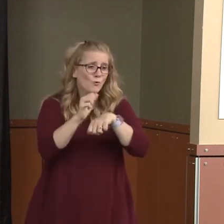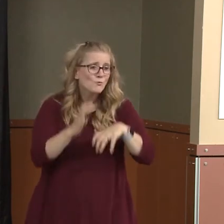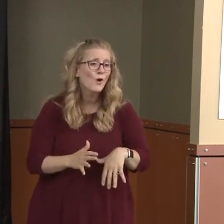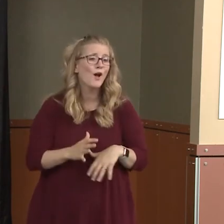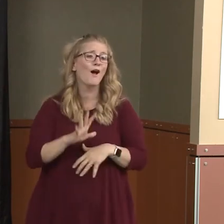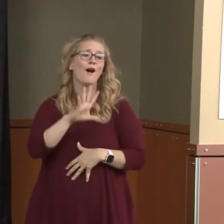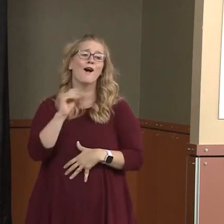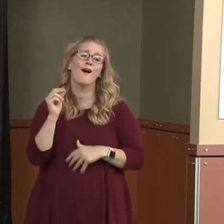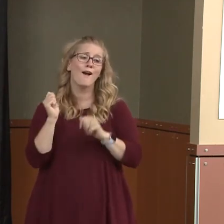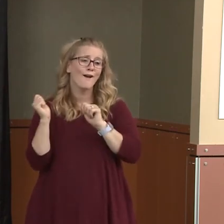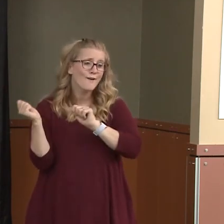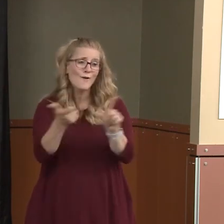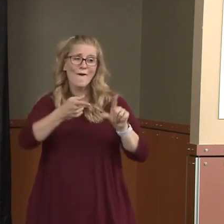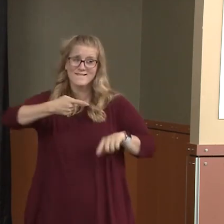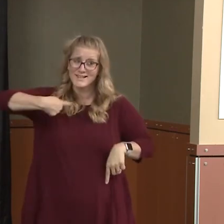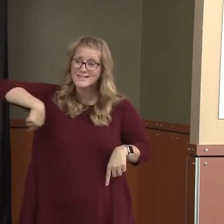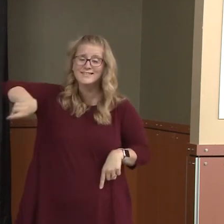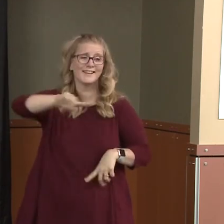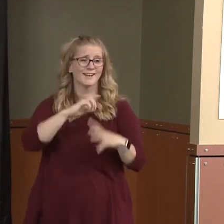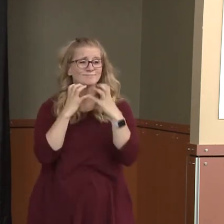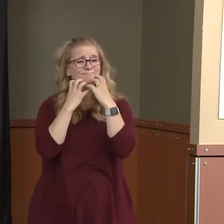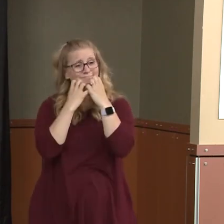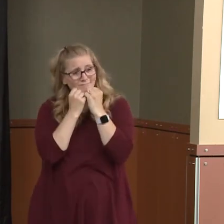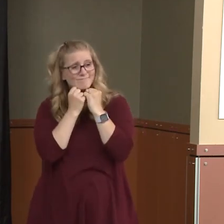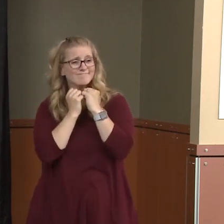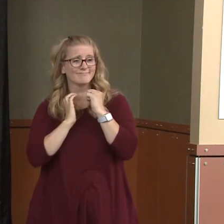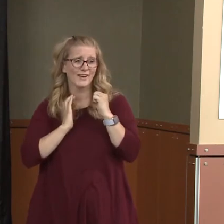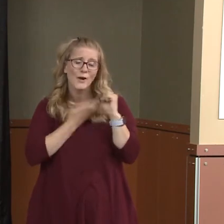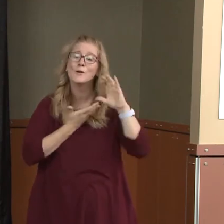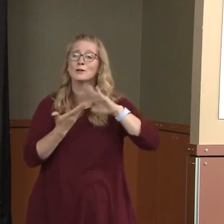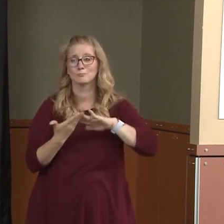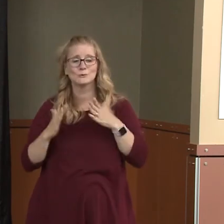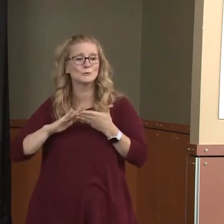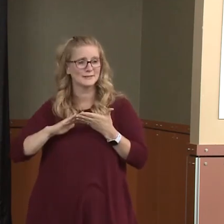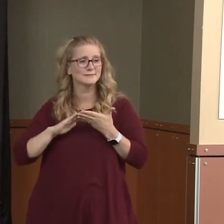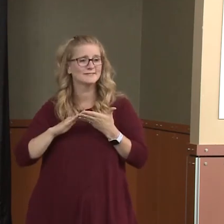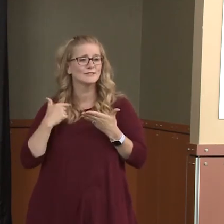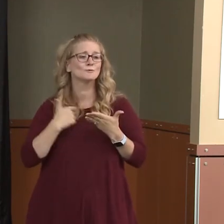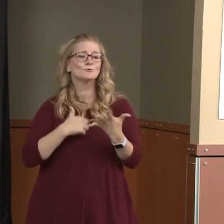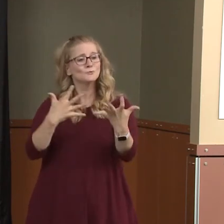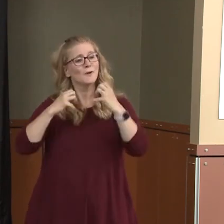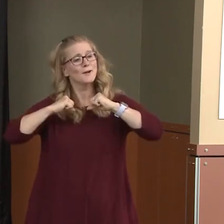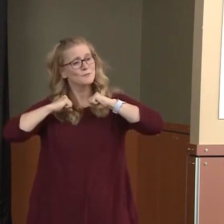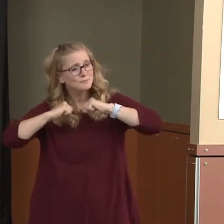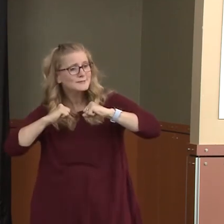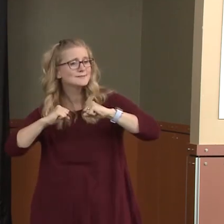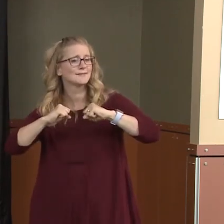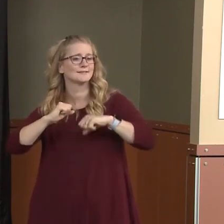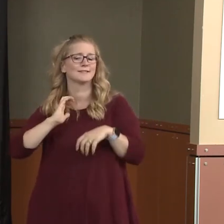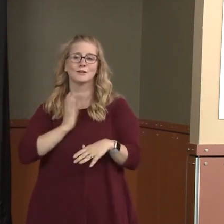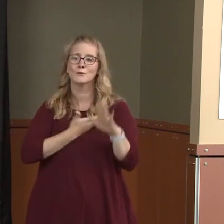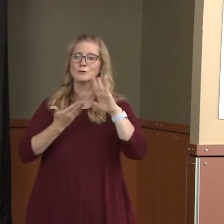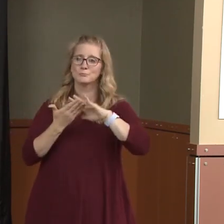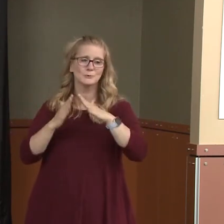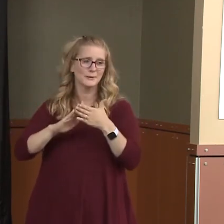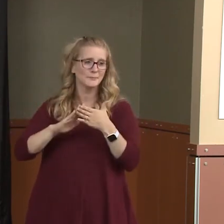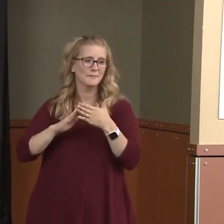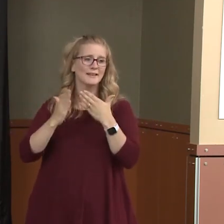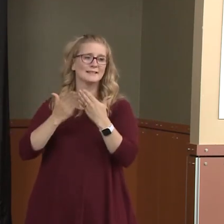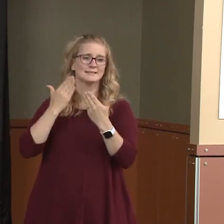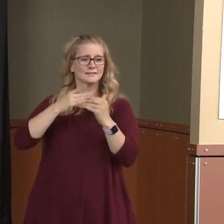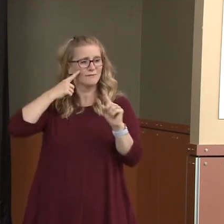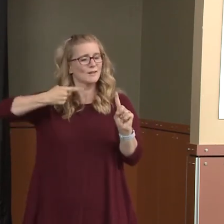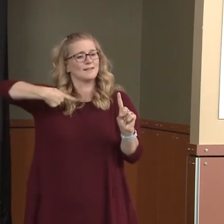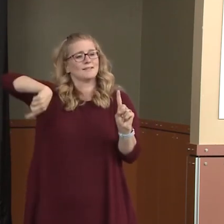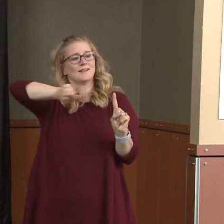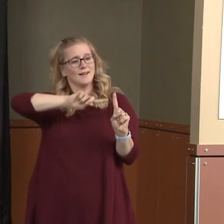us care about our community. We want to protect our community. So it's very, very easy for us to join not